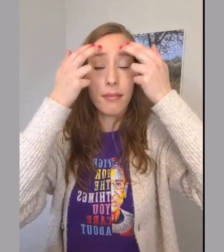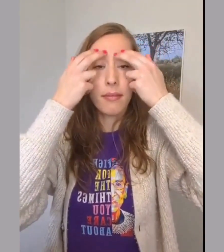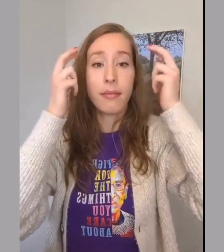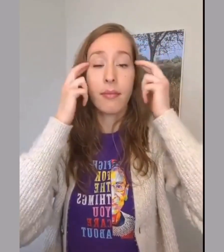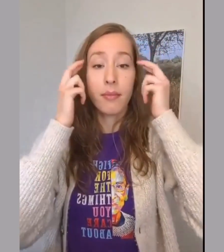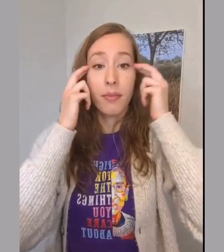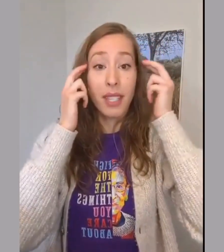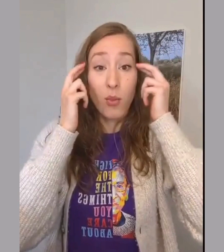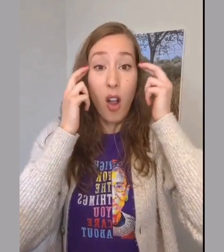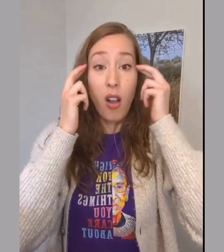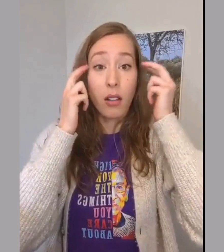It's wrong.